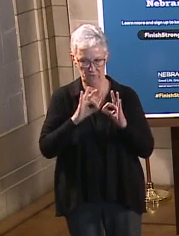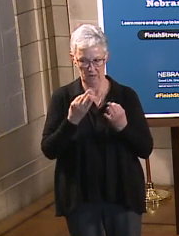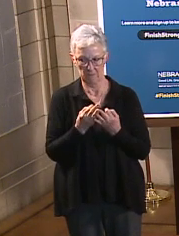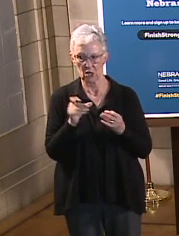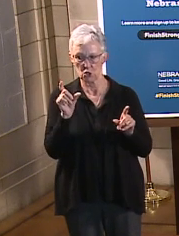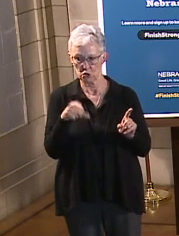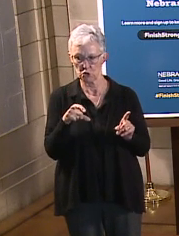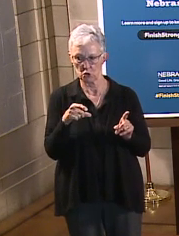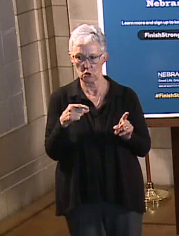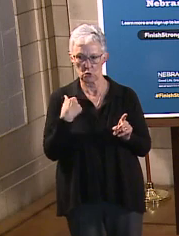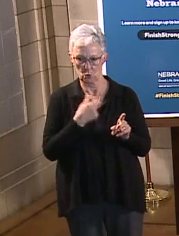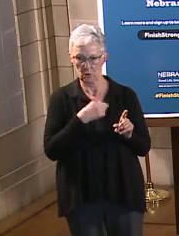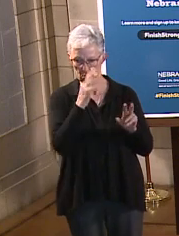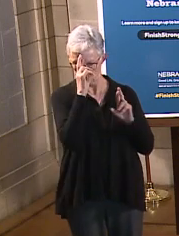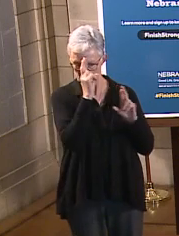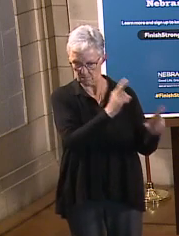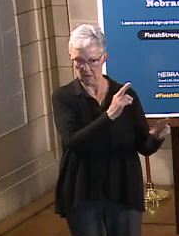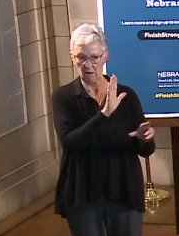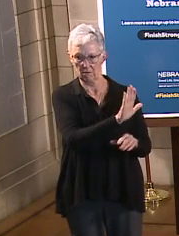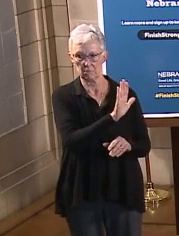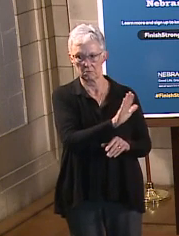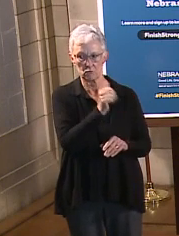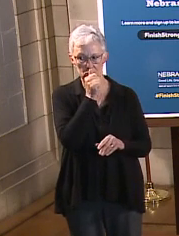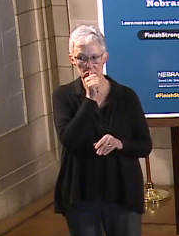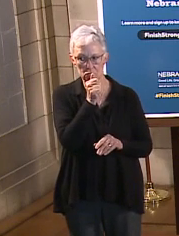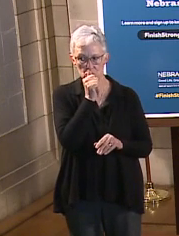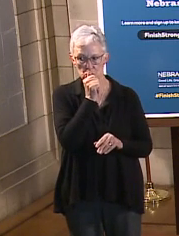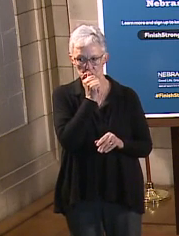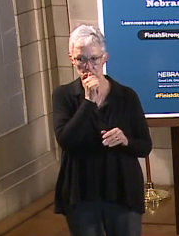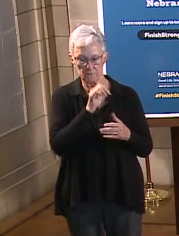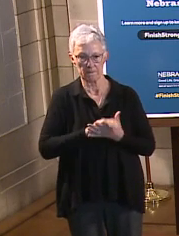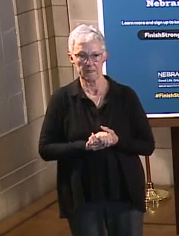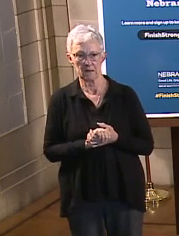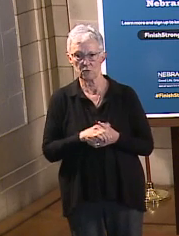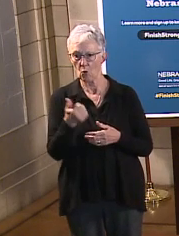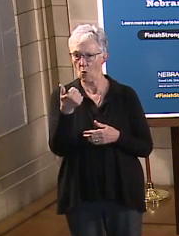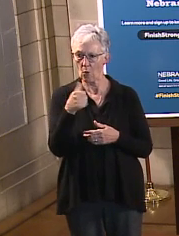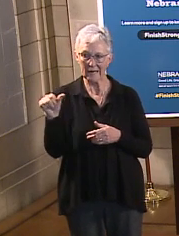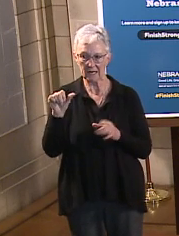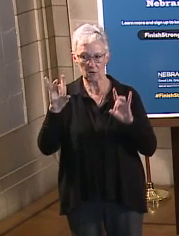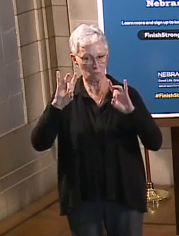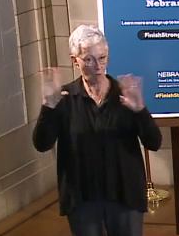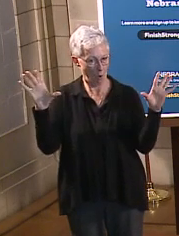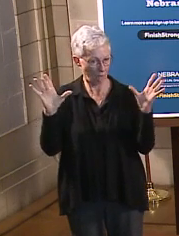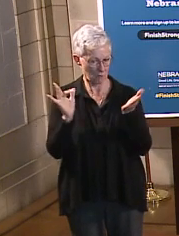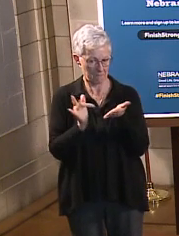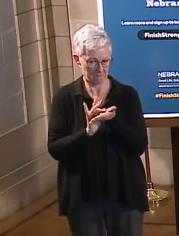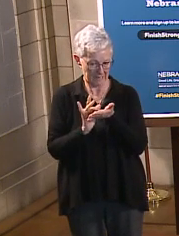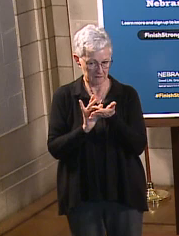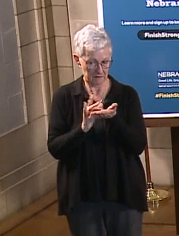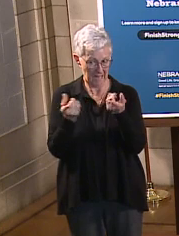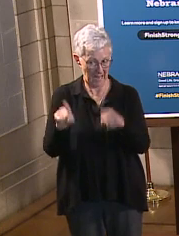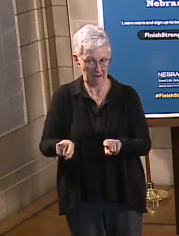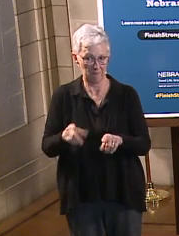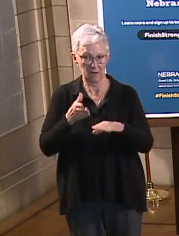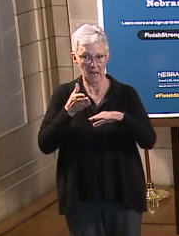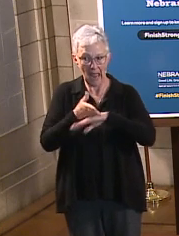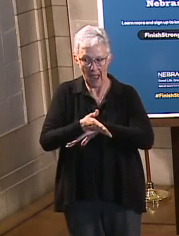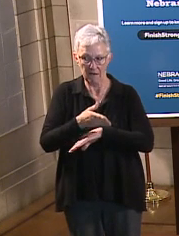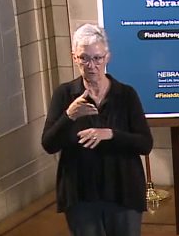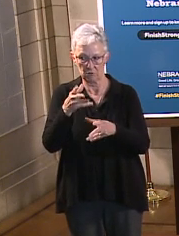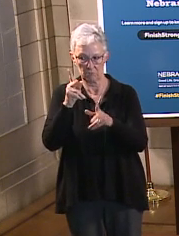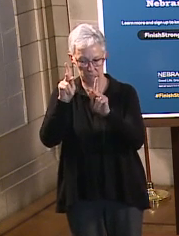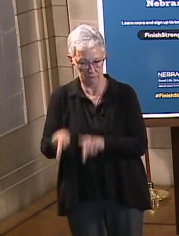thoughts and our prayers are with them. So any significant medical event that occurs after vaccination is taken very